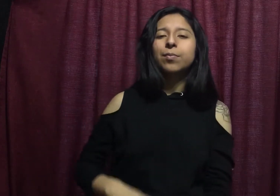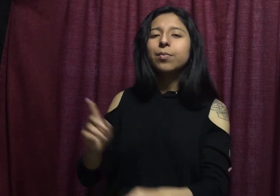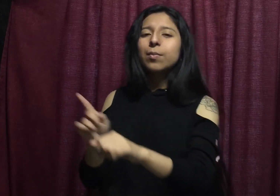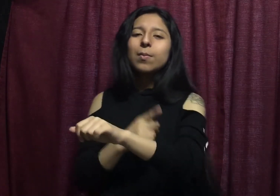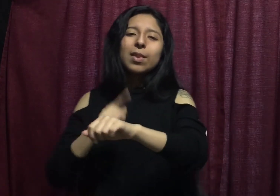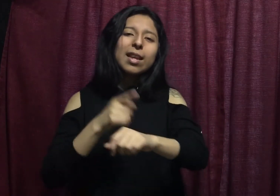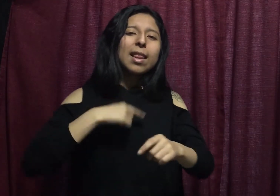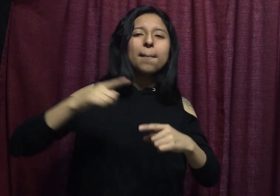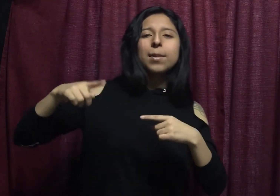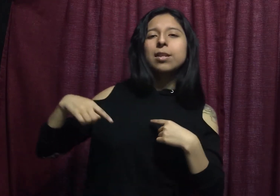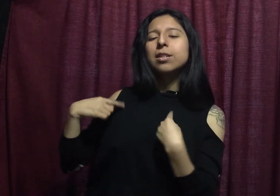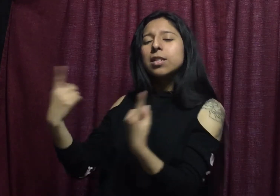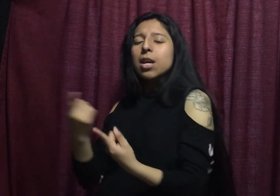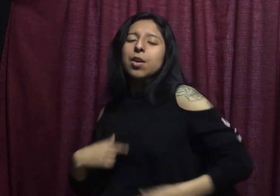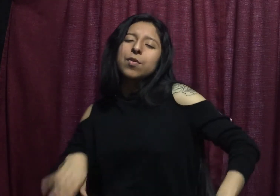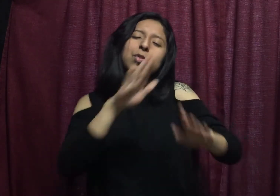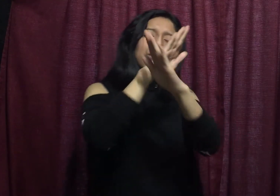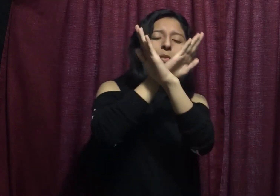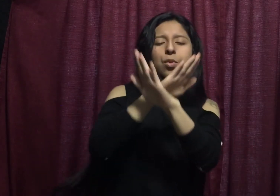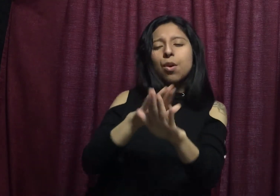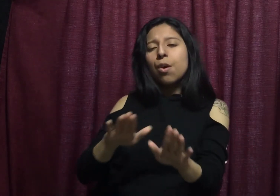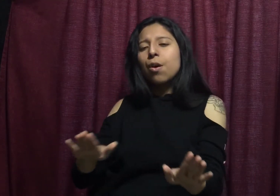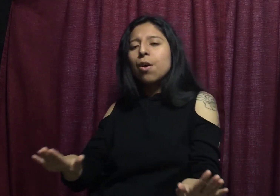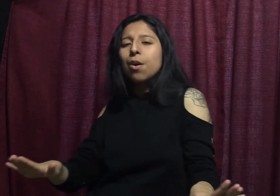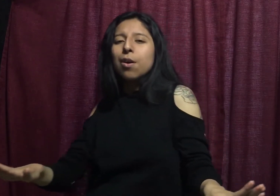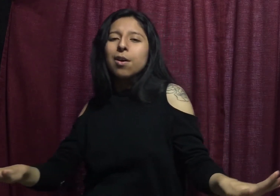And I've been silent for too long